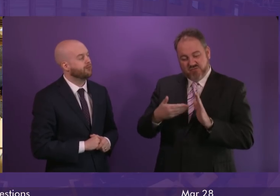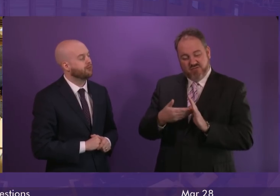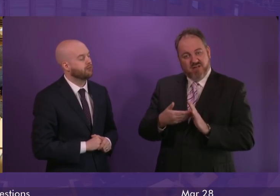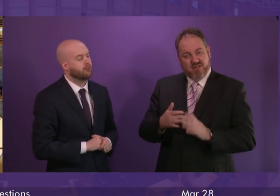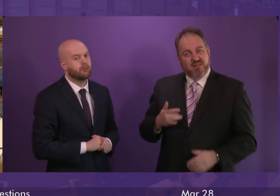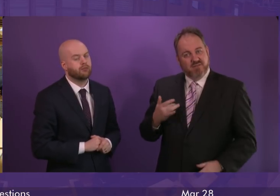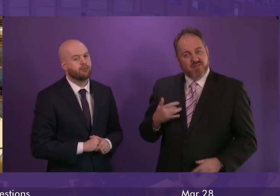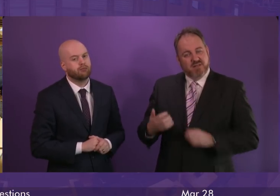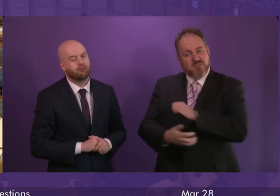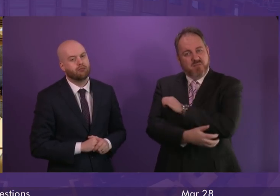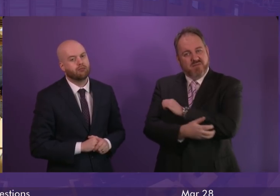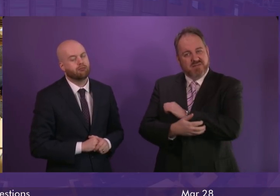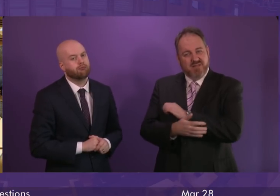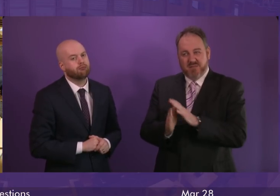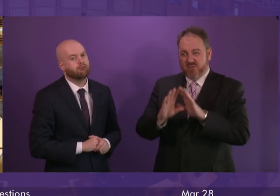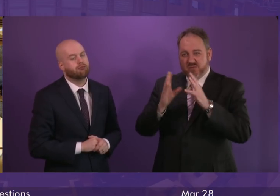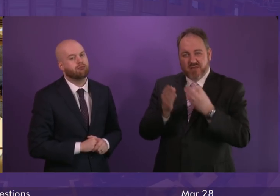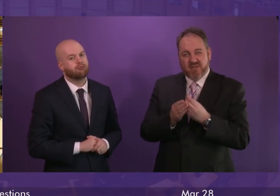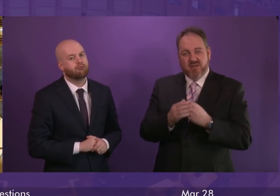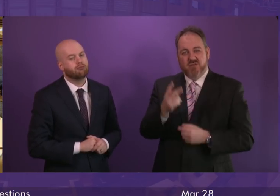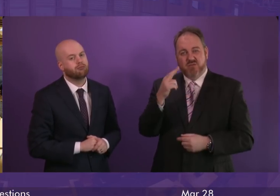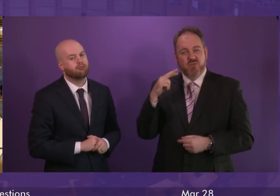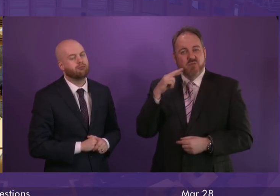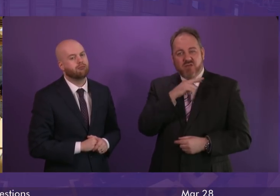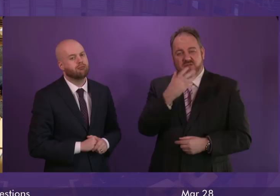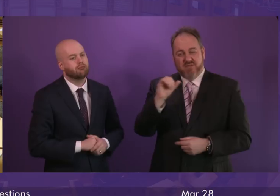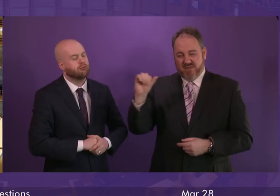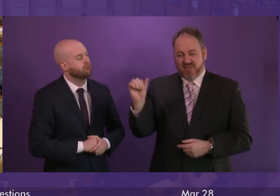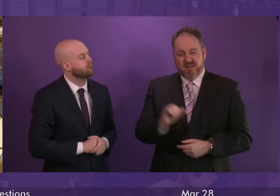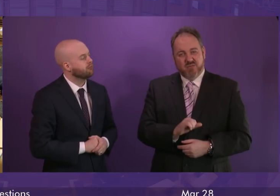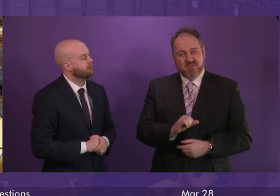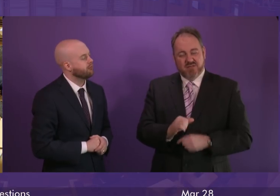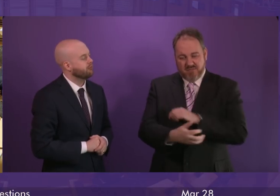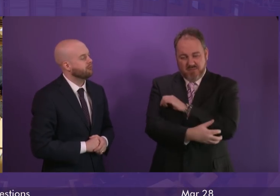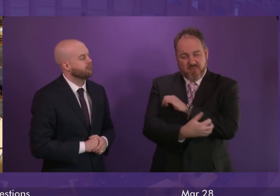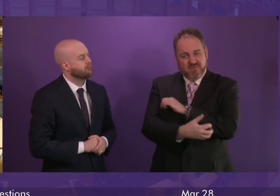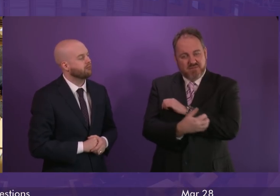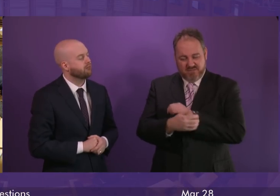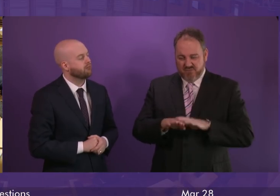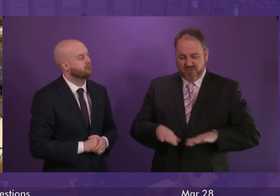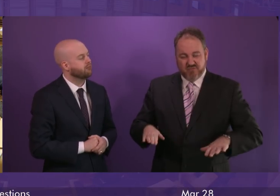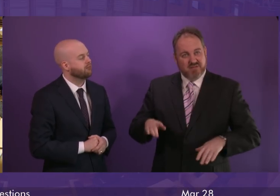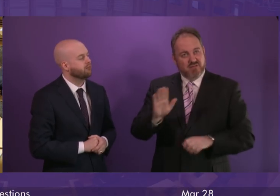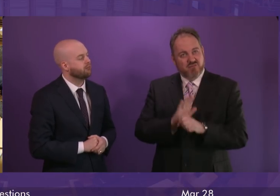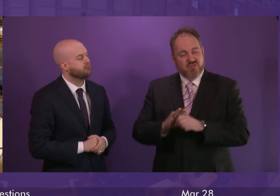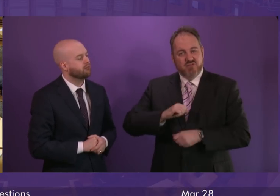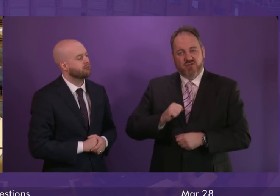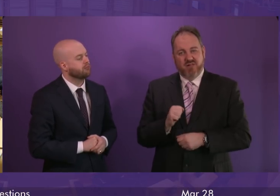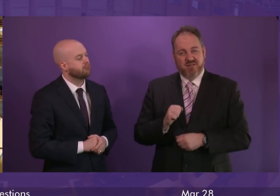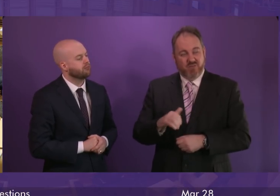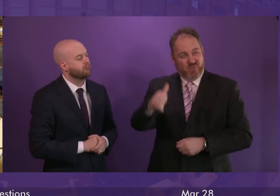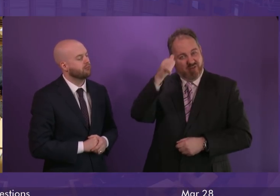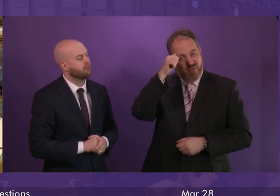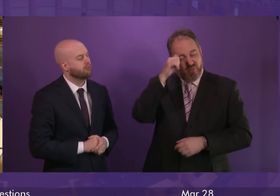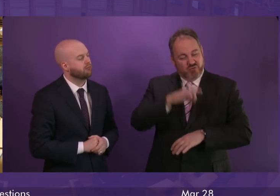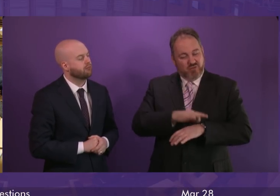almost a quarter of a million children in Scotland are living in poverty today. No wonder Dr Mary MacLeod